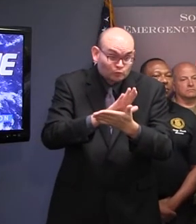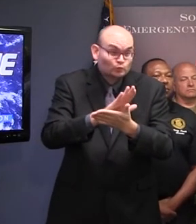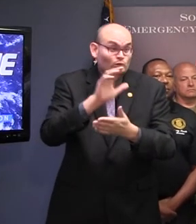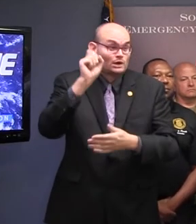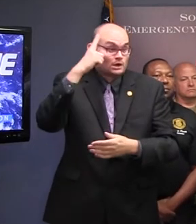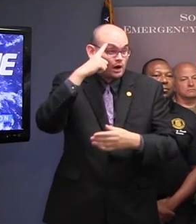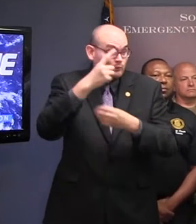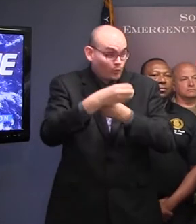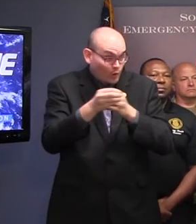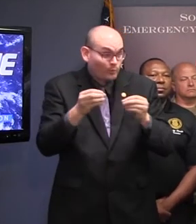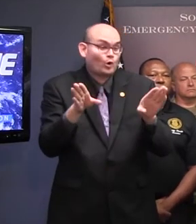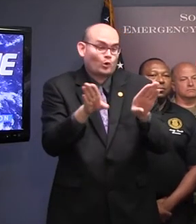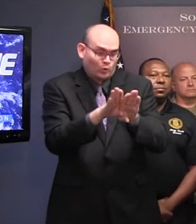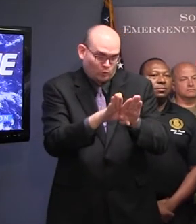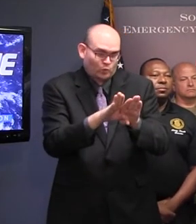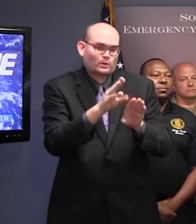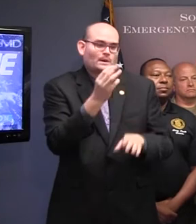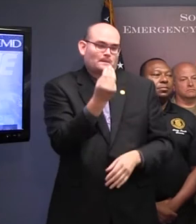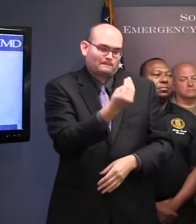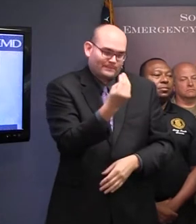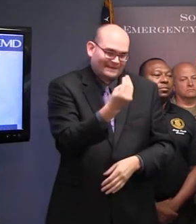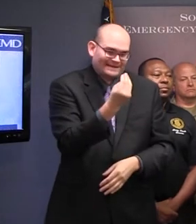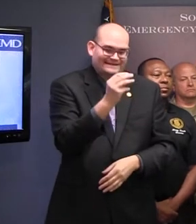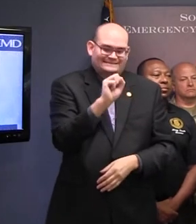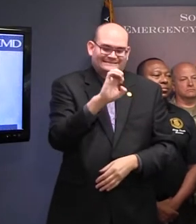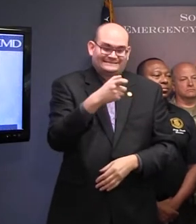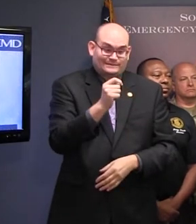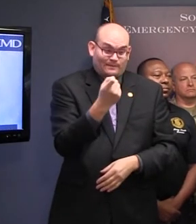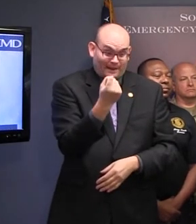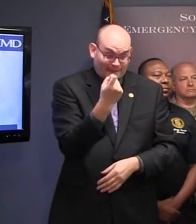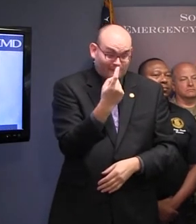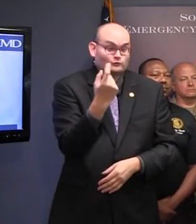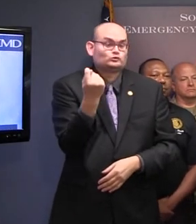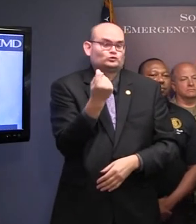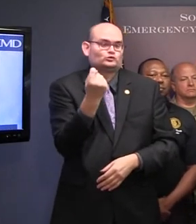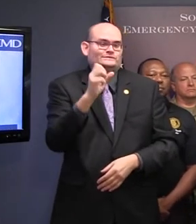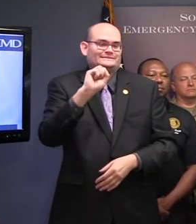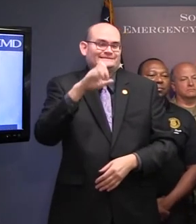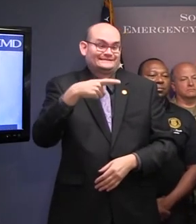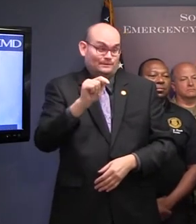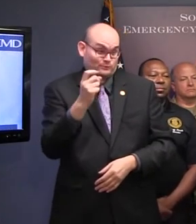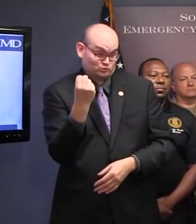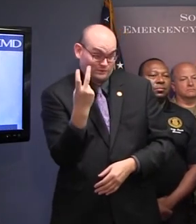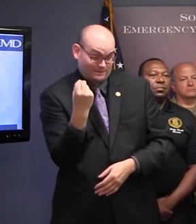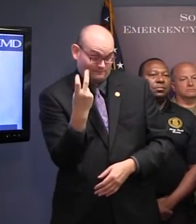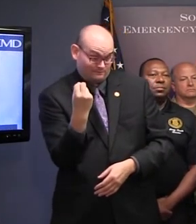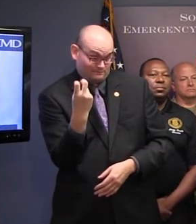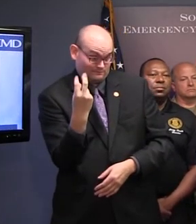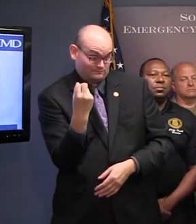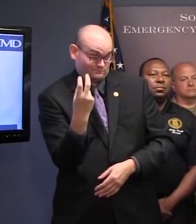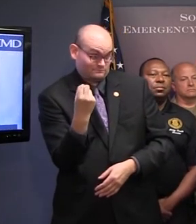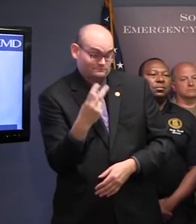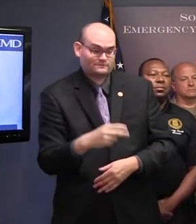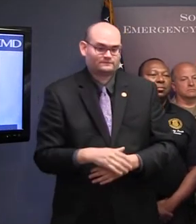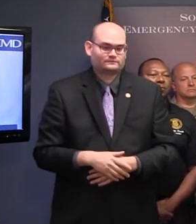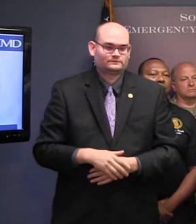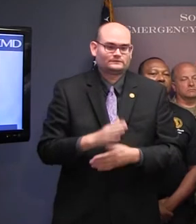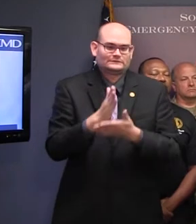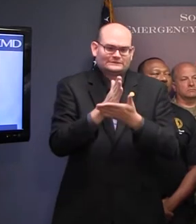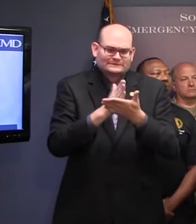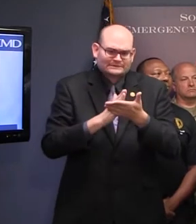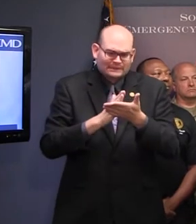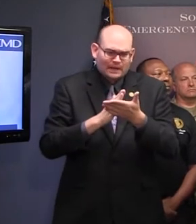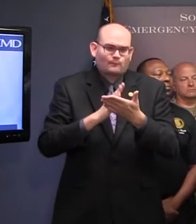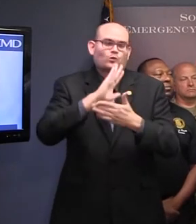September the 11th and Tuesday, September the 12th. And some or all of the 46 counties